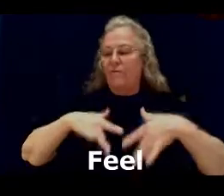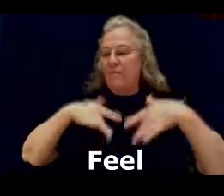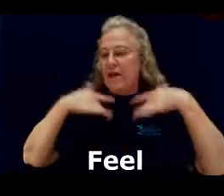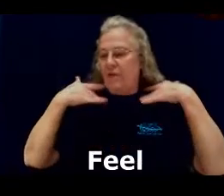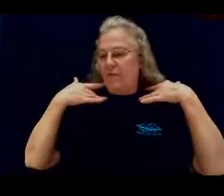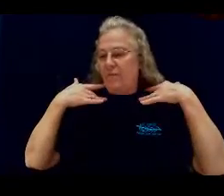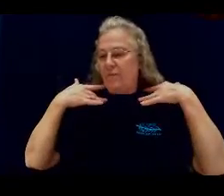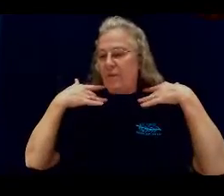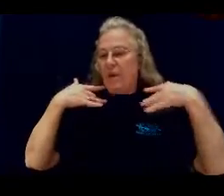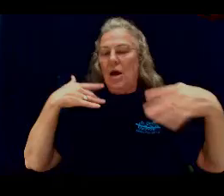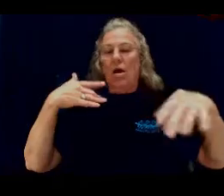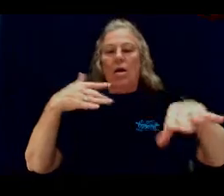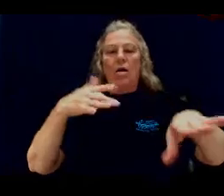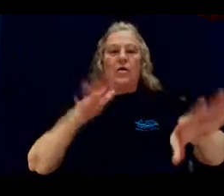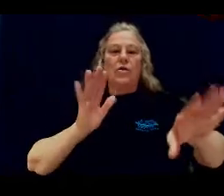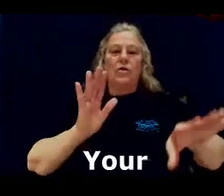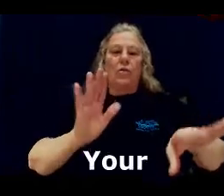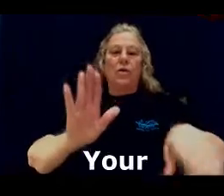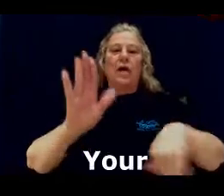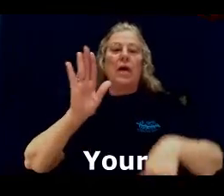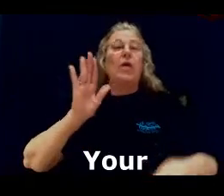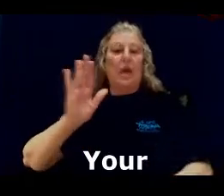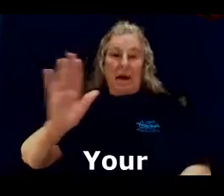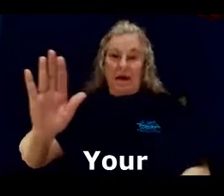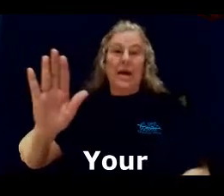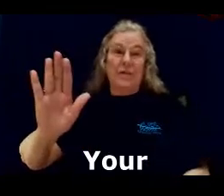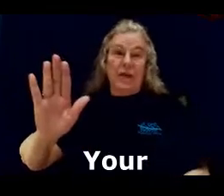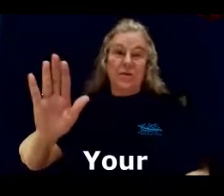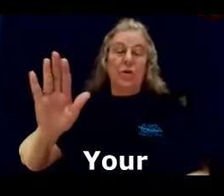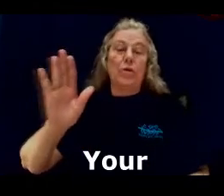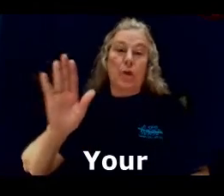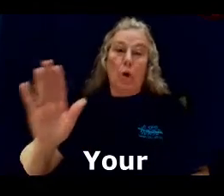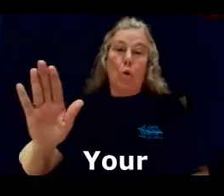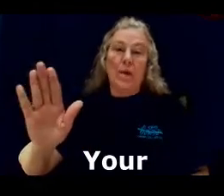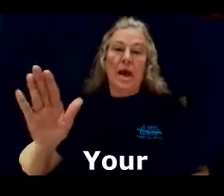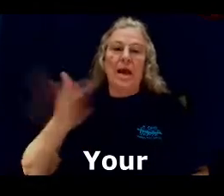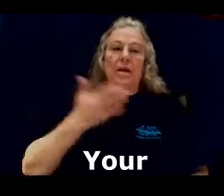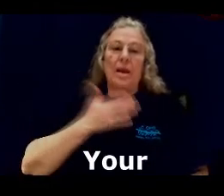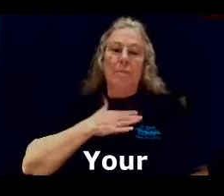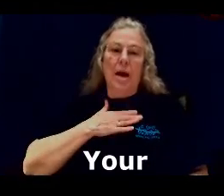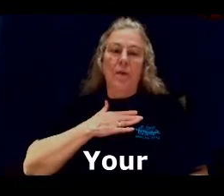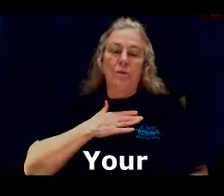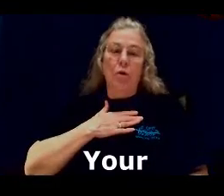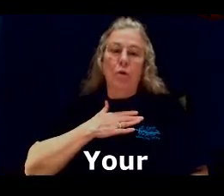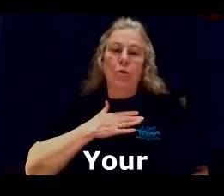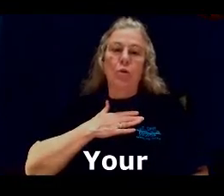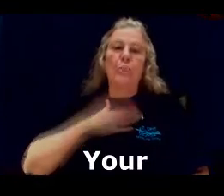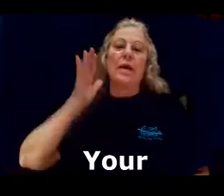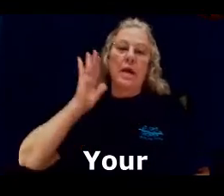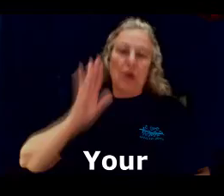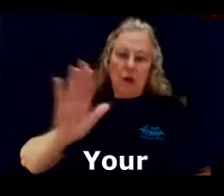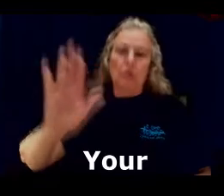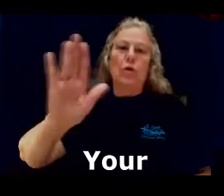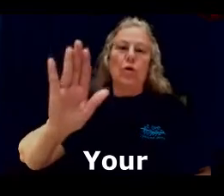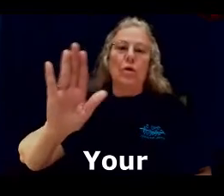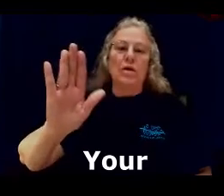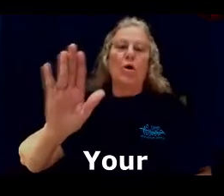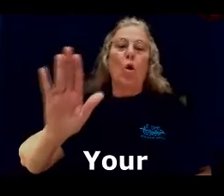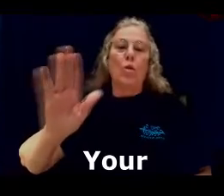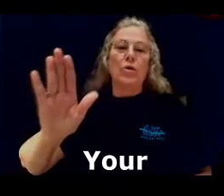feel. Your. And again, that's going to be open hand. Like my was open toward me. Your is open